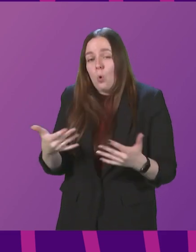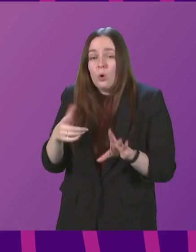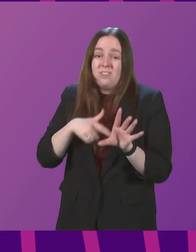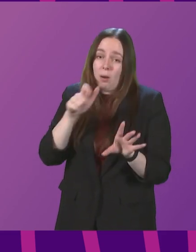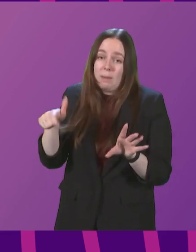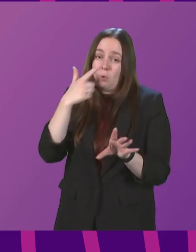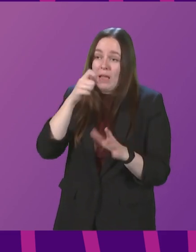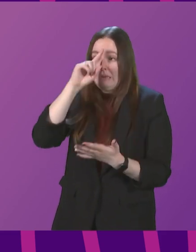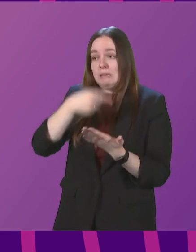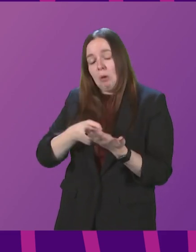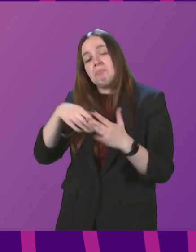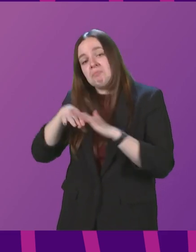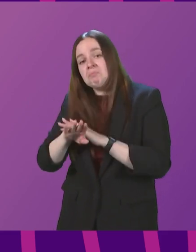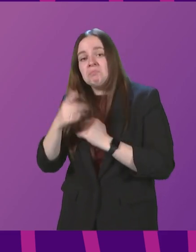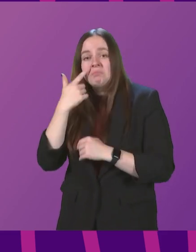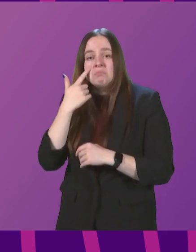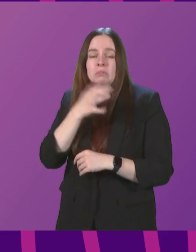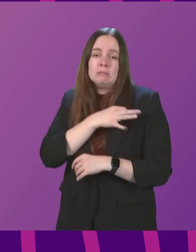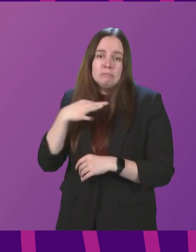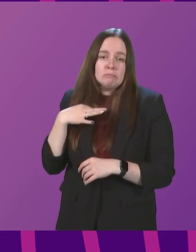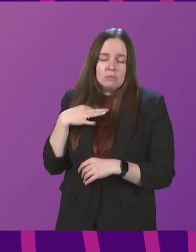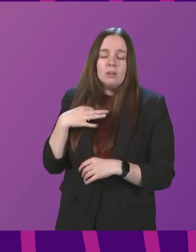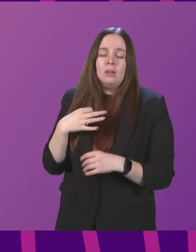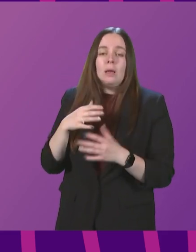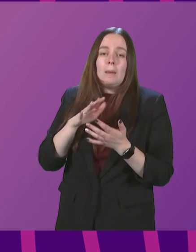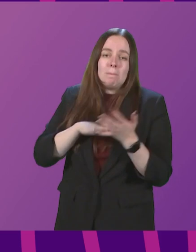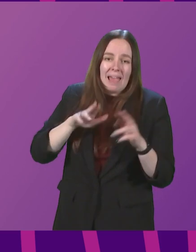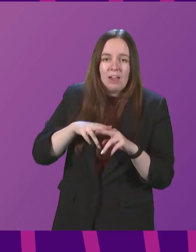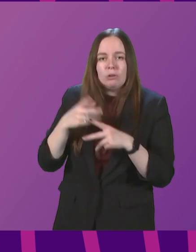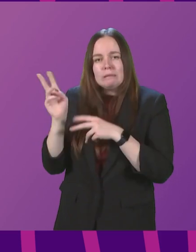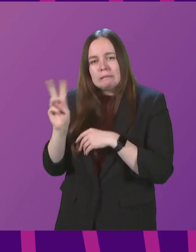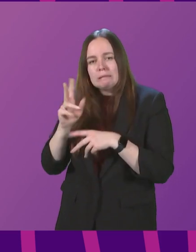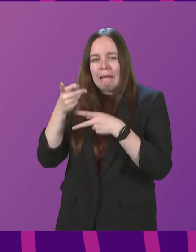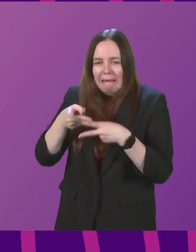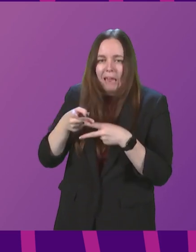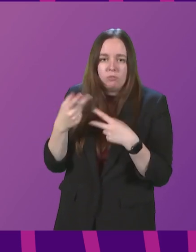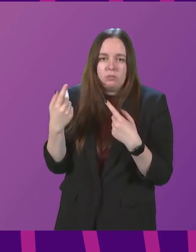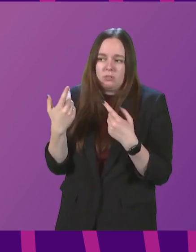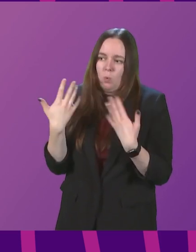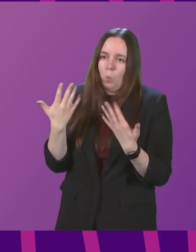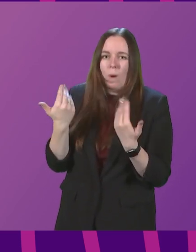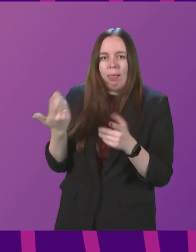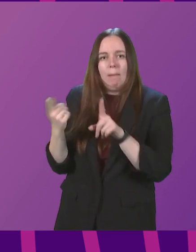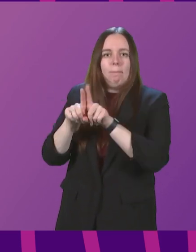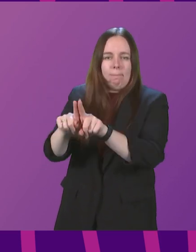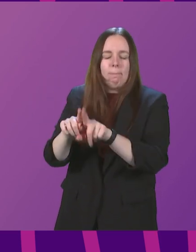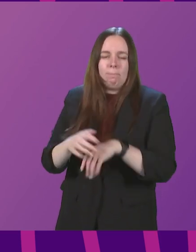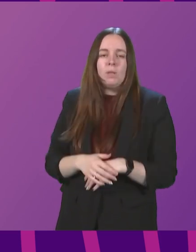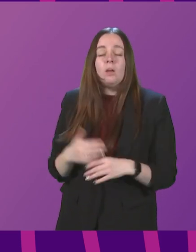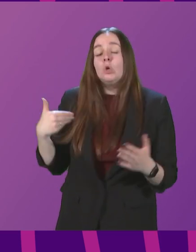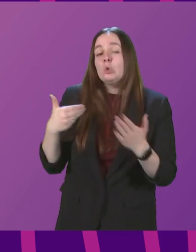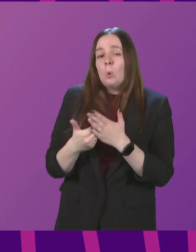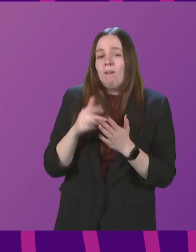young people can choose to go to a drop-in centre and parents and carers are, of course, welcome to attend with them. So far, the JCVI